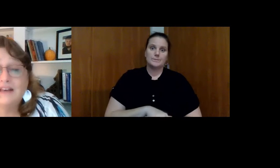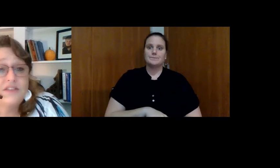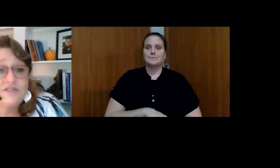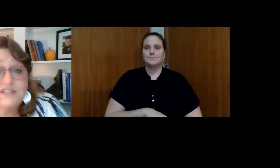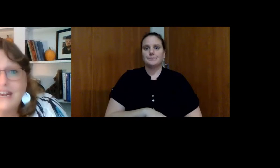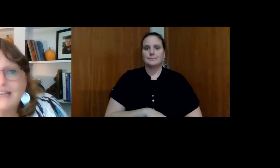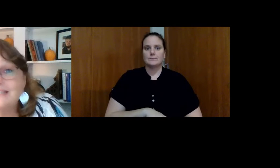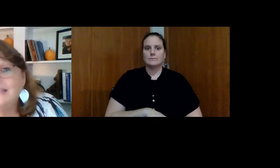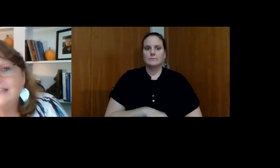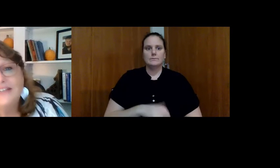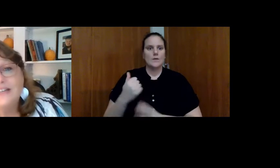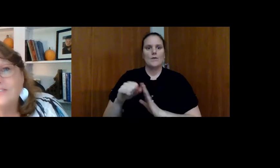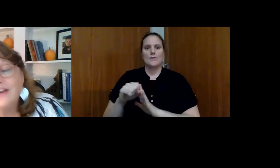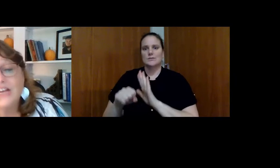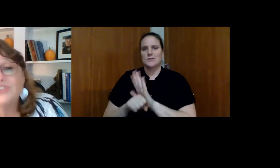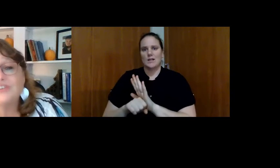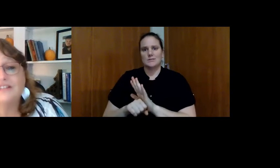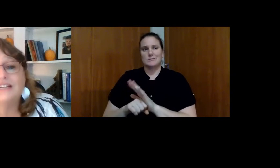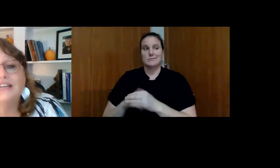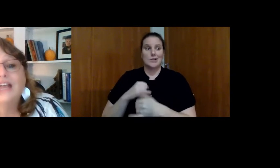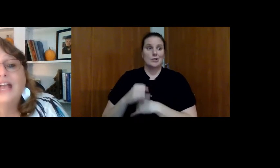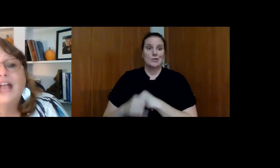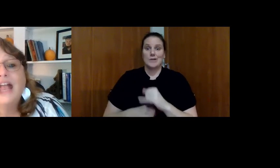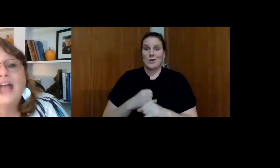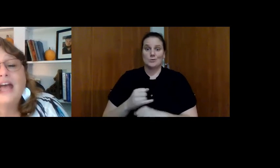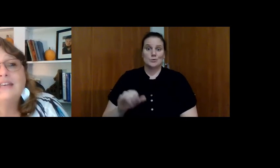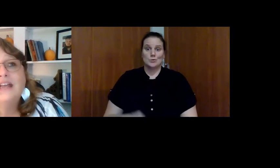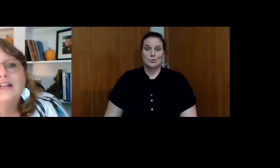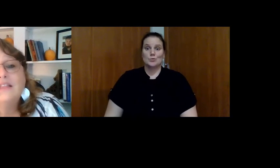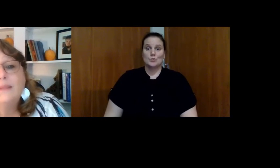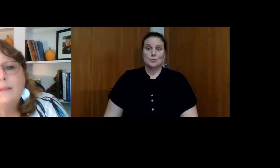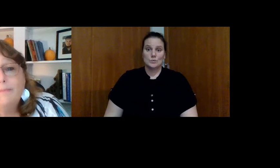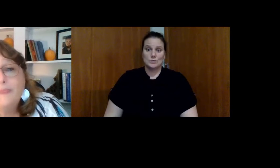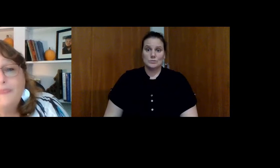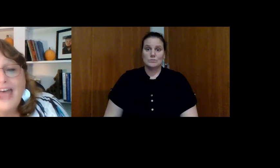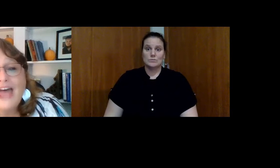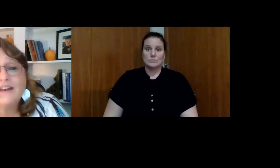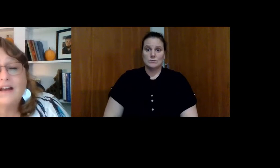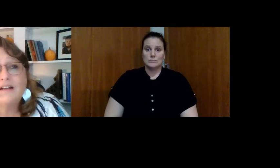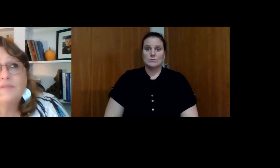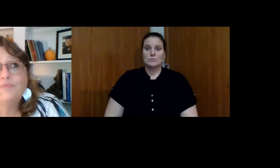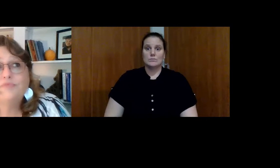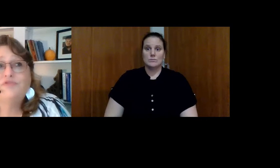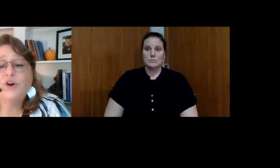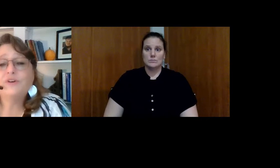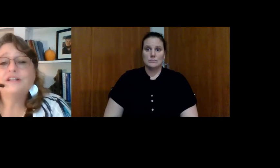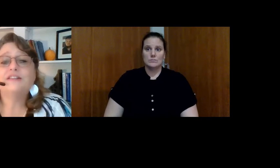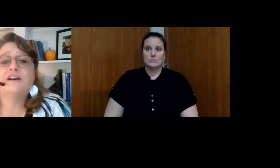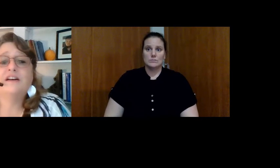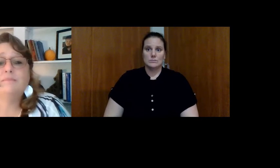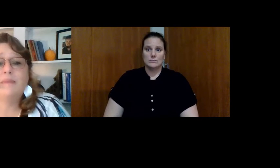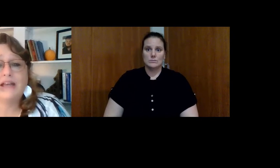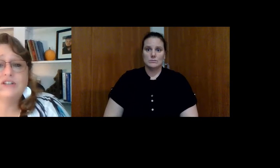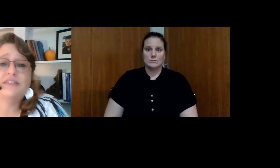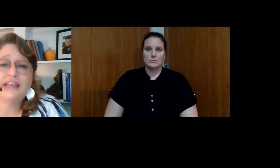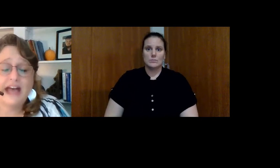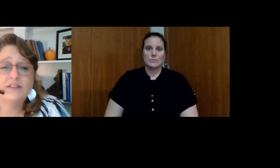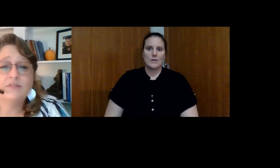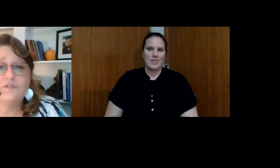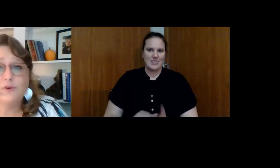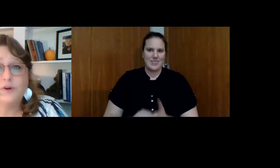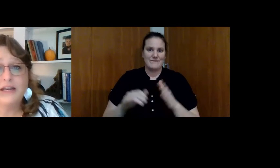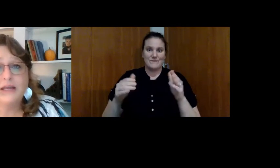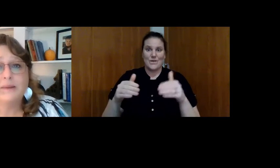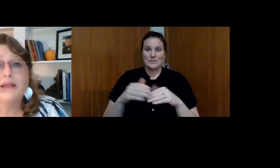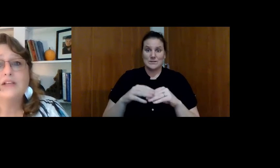in other states and even internationally. And that focus on Magic the